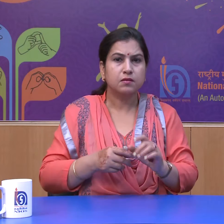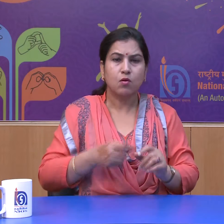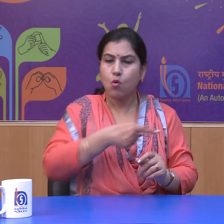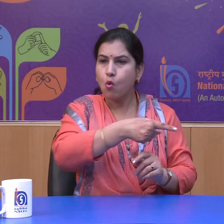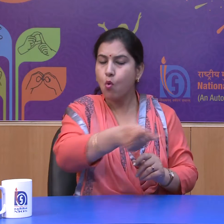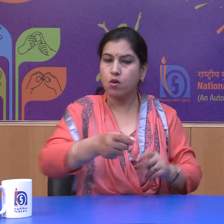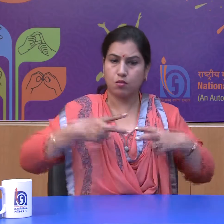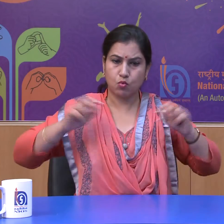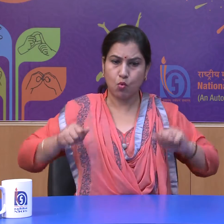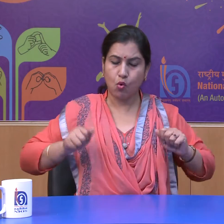courts.